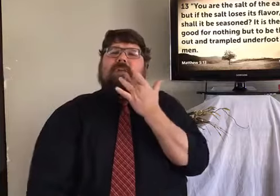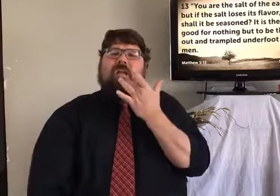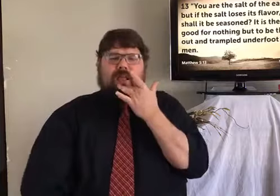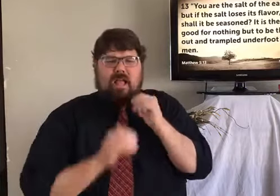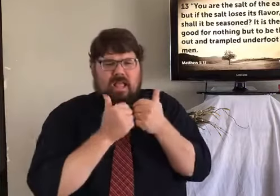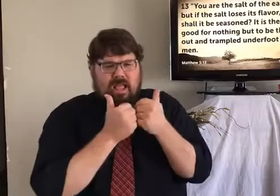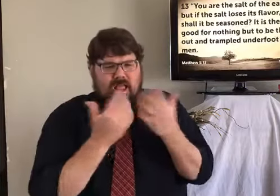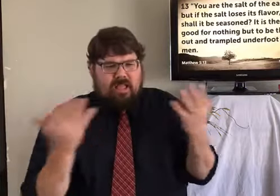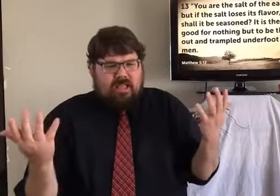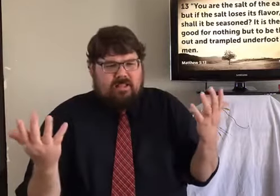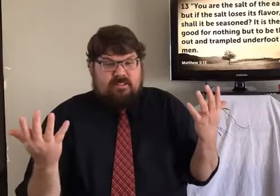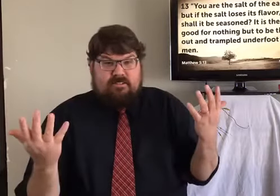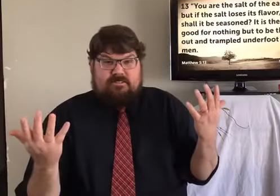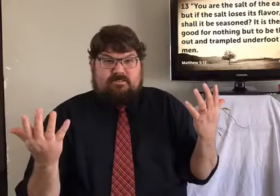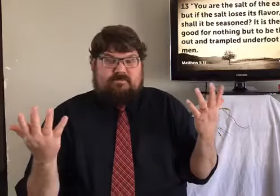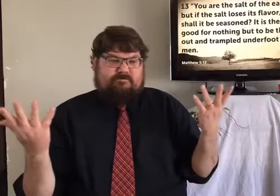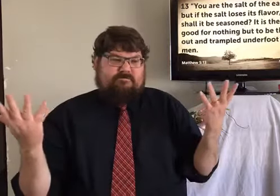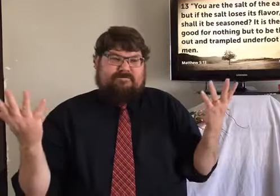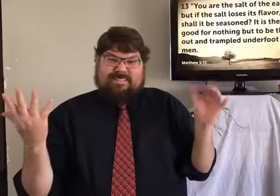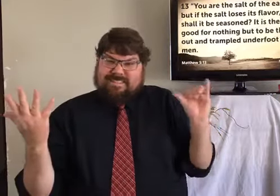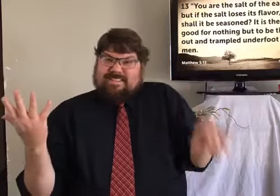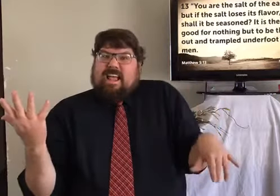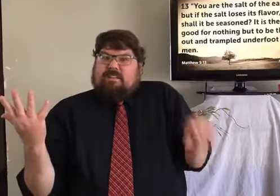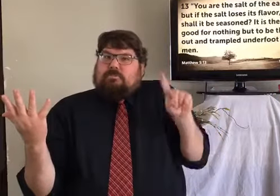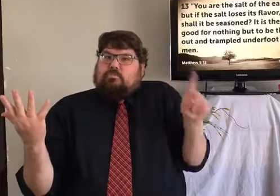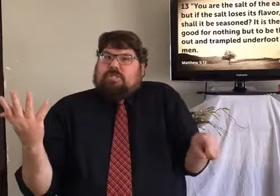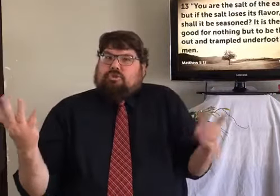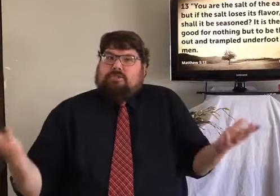flavor, how shall it be seasoned? How does it get its flavor back?